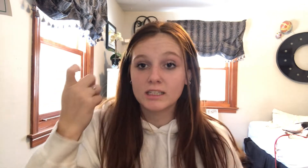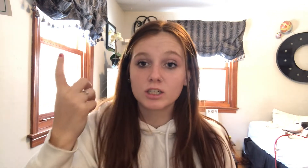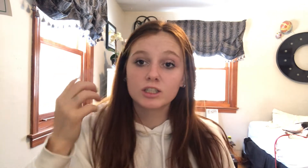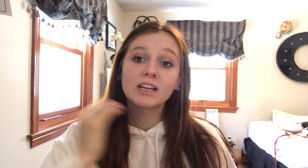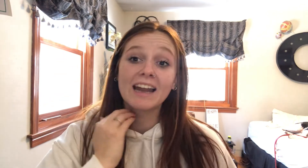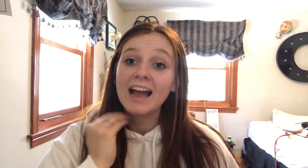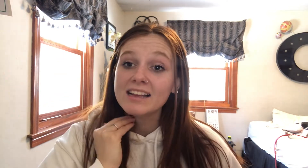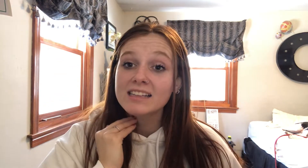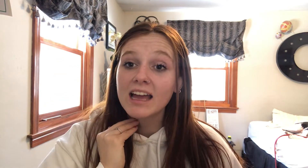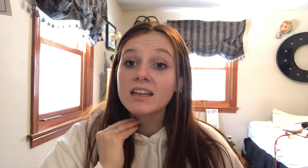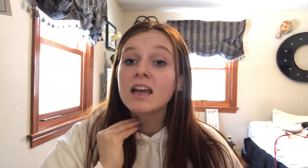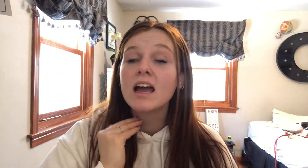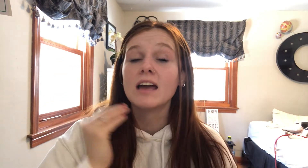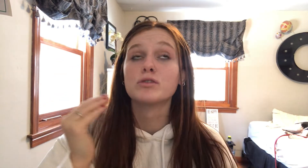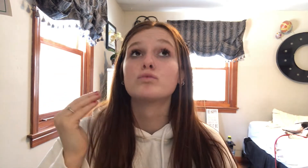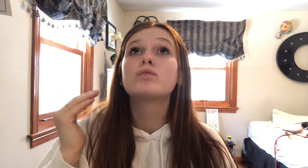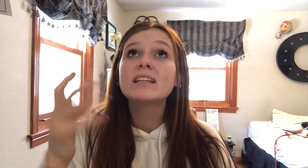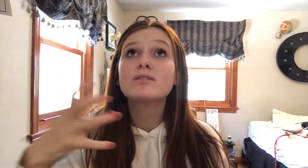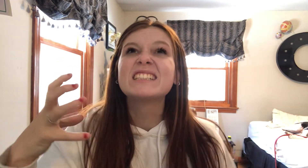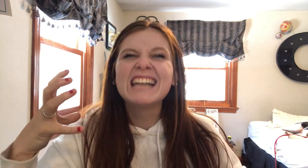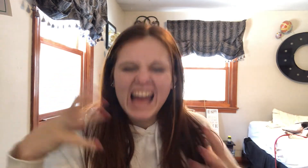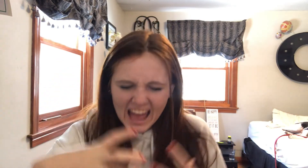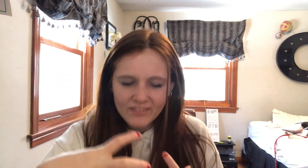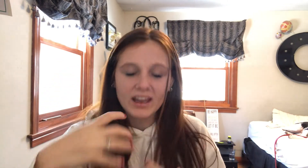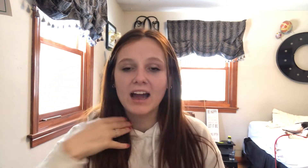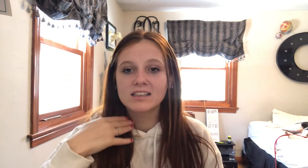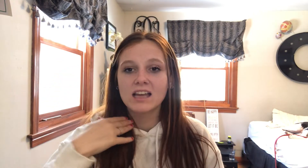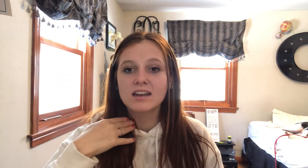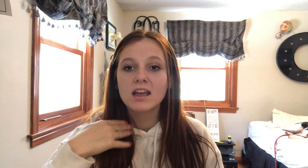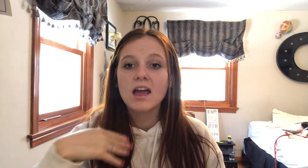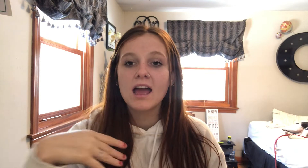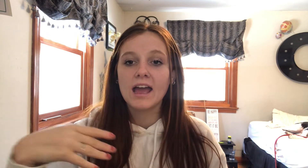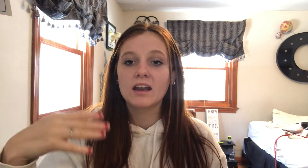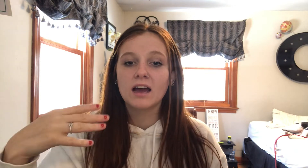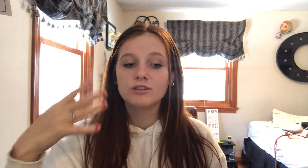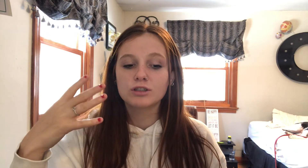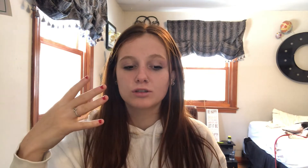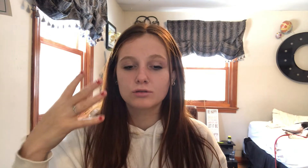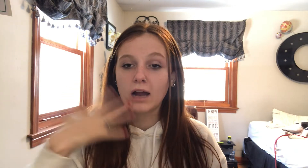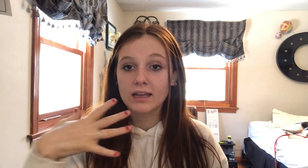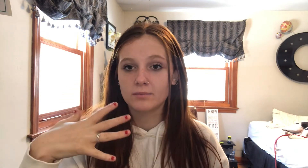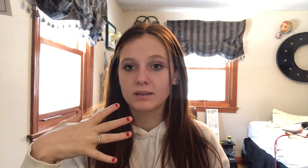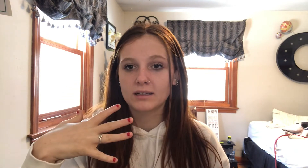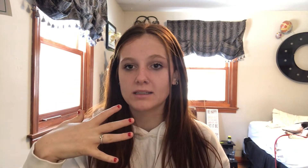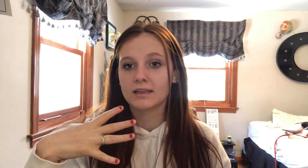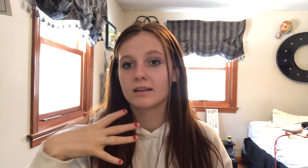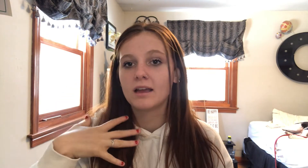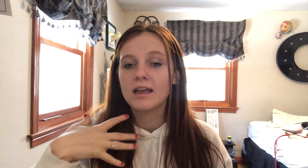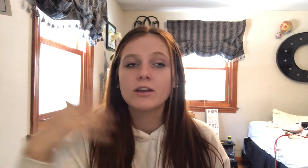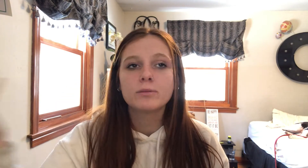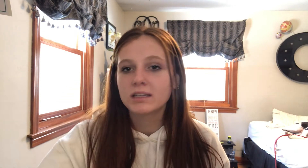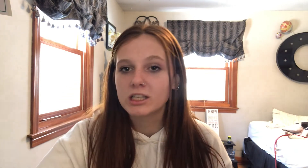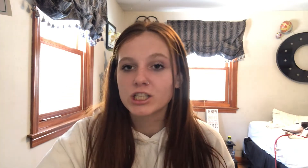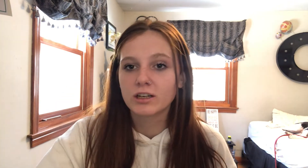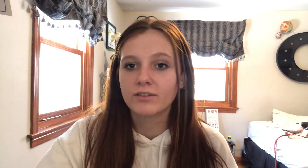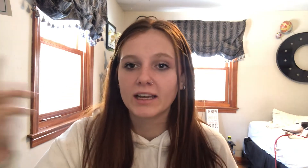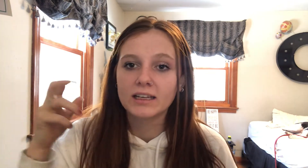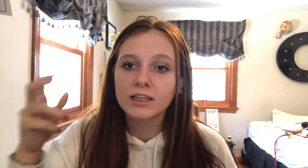her. had an accent and it was really, really heavy accent. And I was just crying because like, it would have been easier if I can hear.